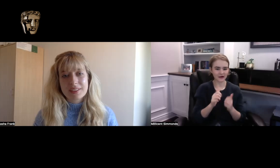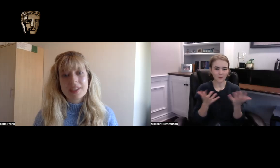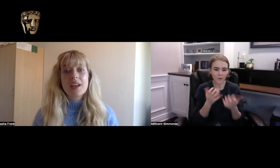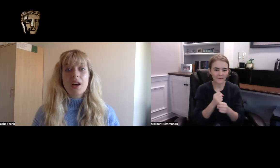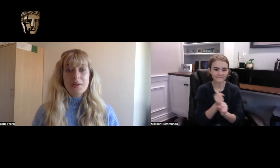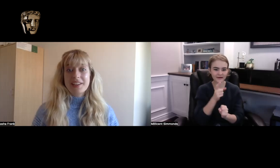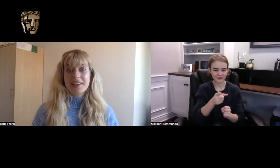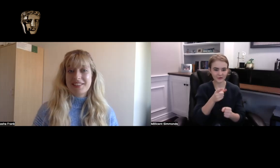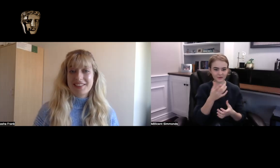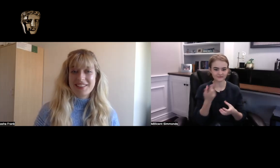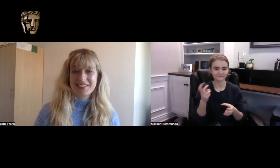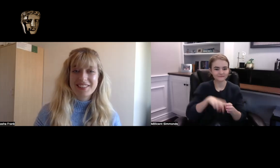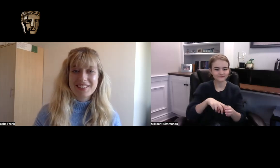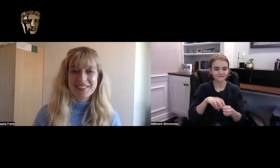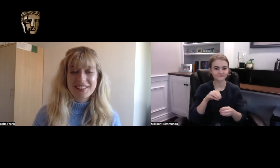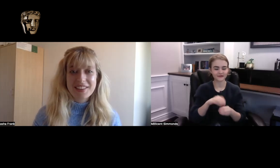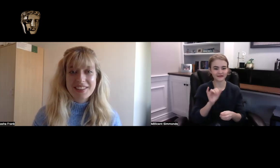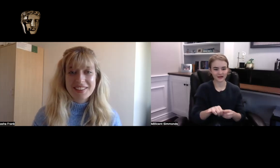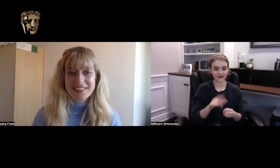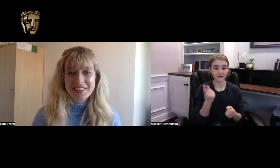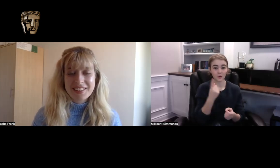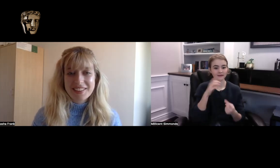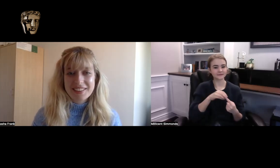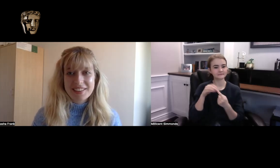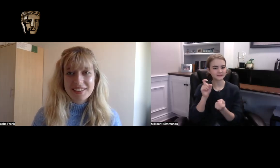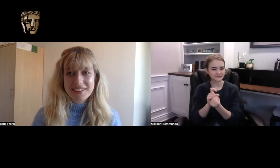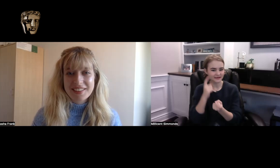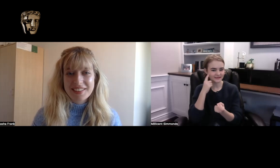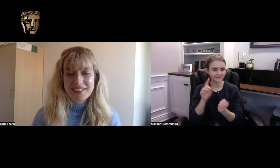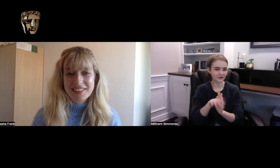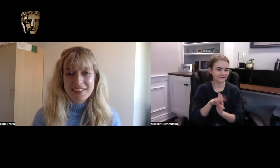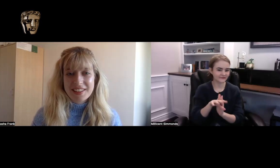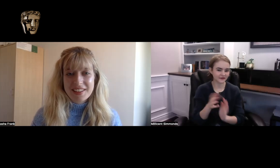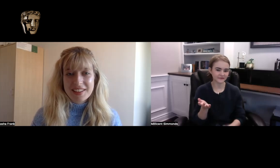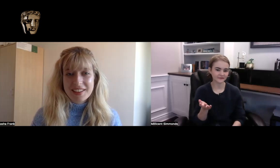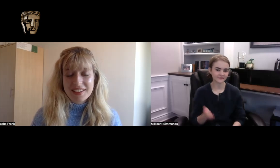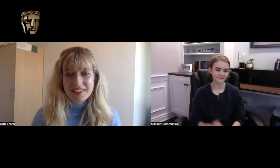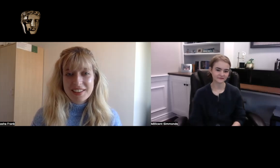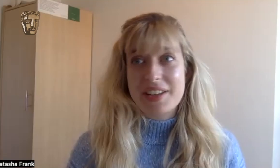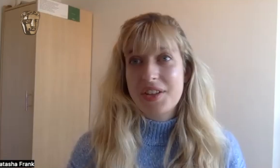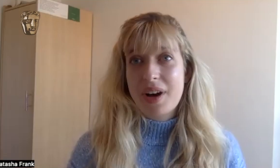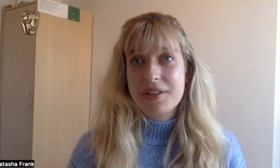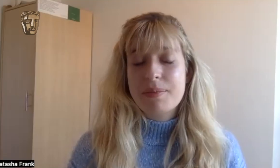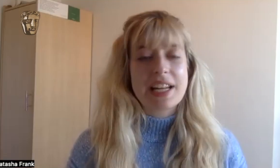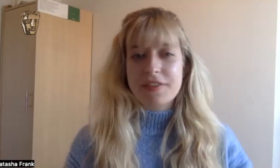really interested in that. What made you get into that specifically for film? So I do mainly film